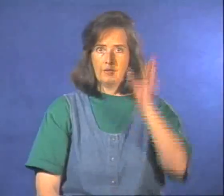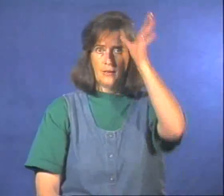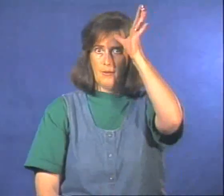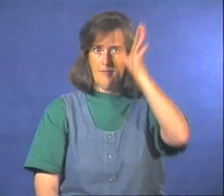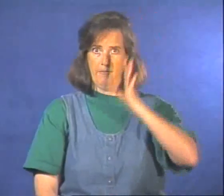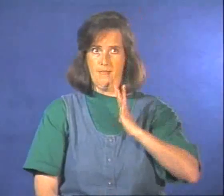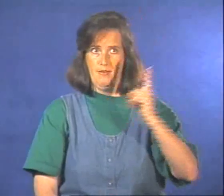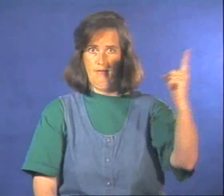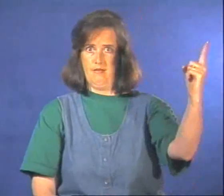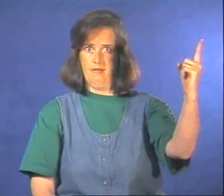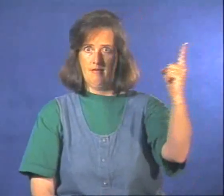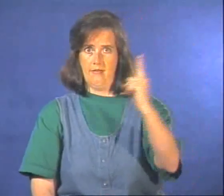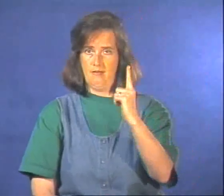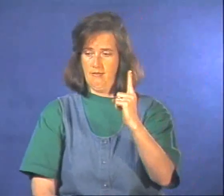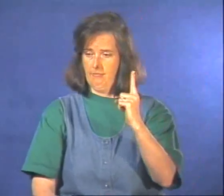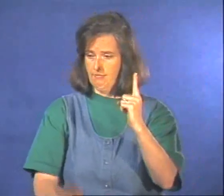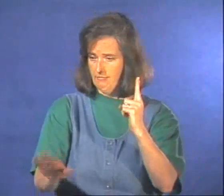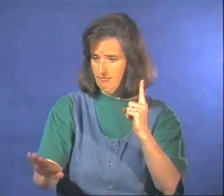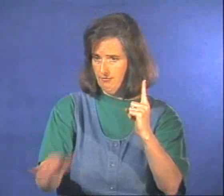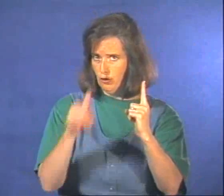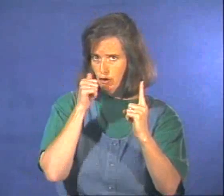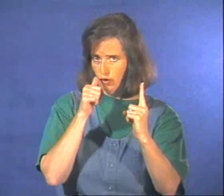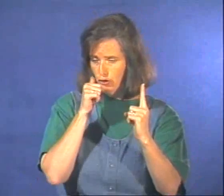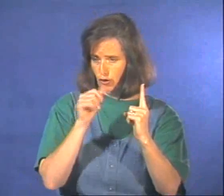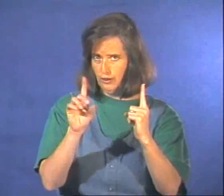The man offers Debbie some candy.